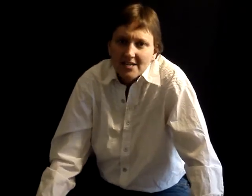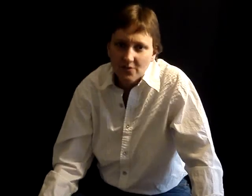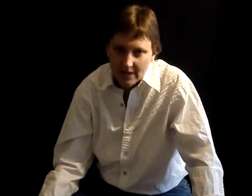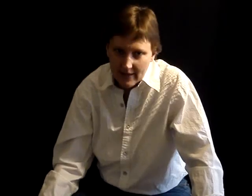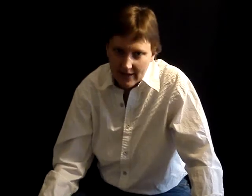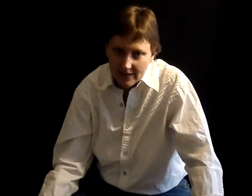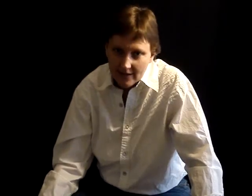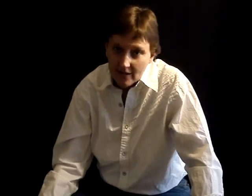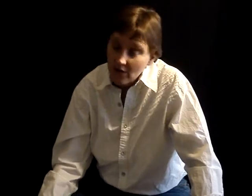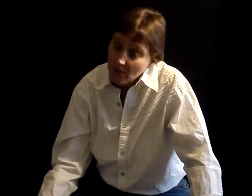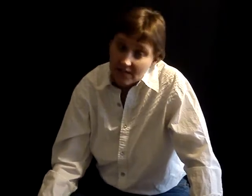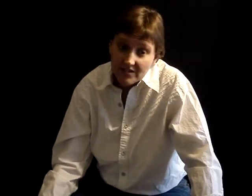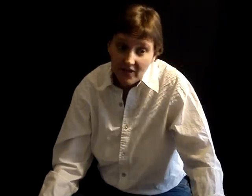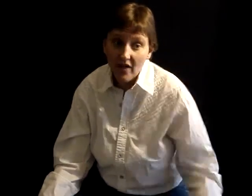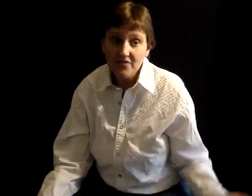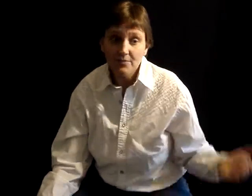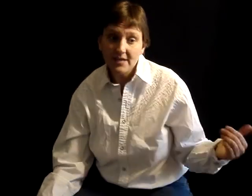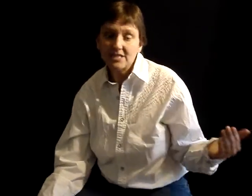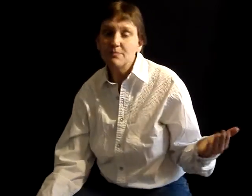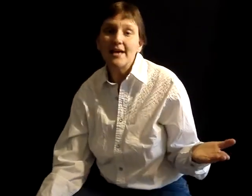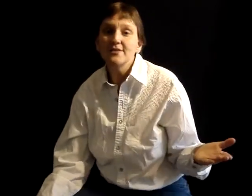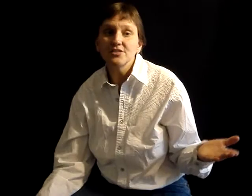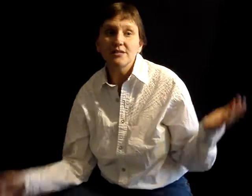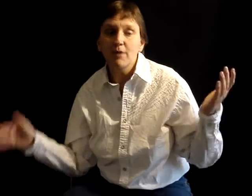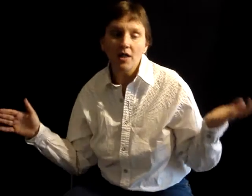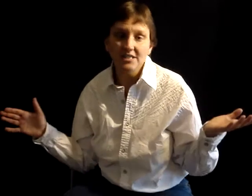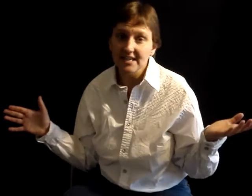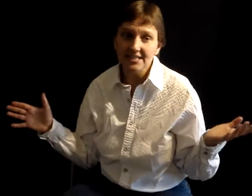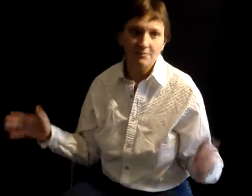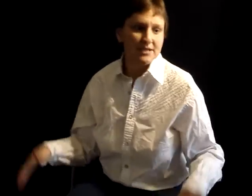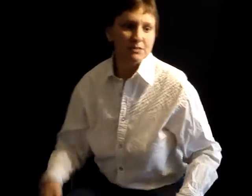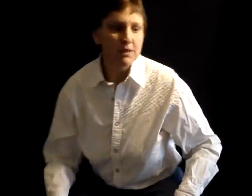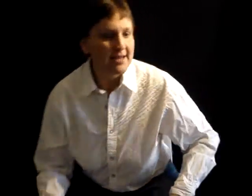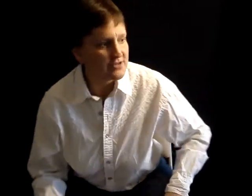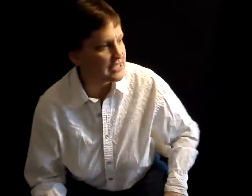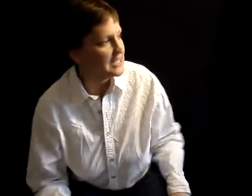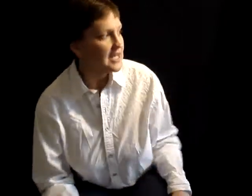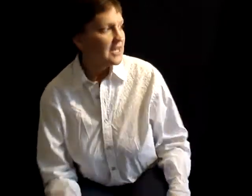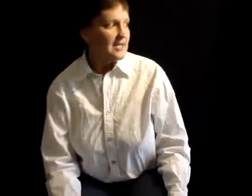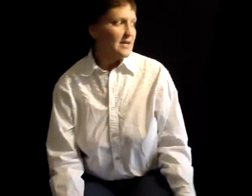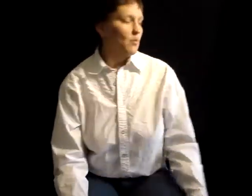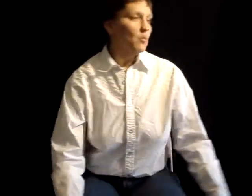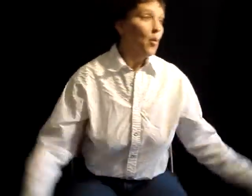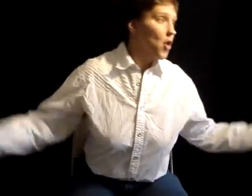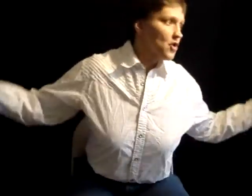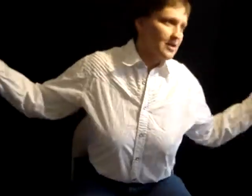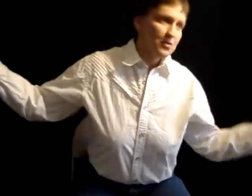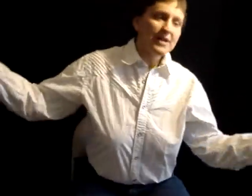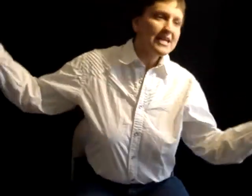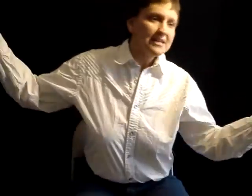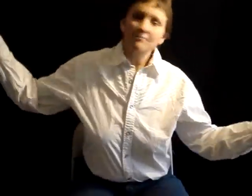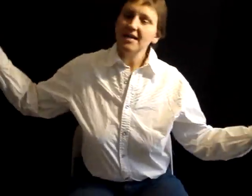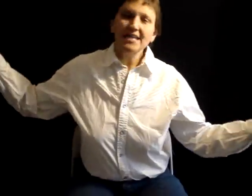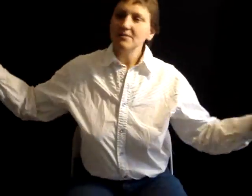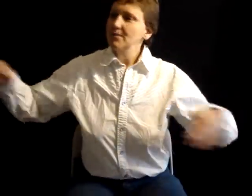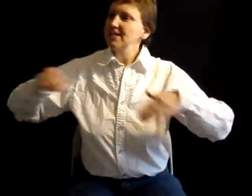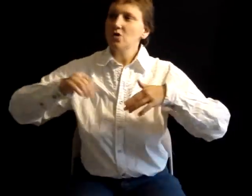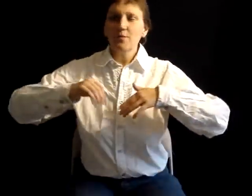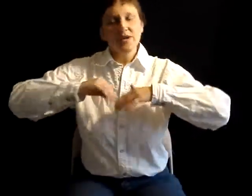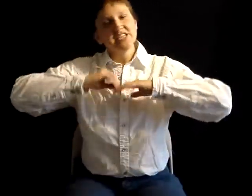doing about it? Well, it involves the biggest players in politics, the biggest players in, you know, war and greed and money, the biggest corporations